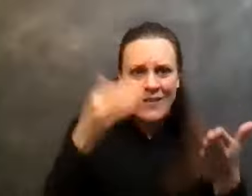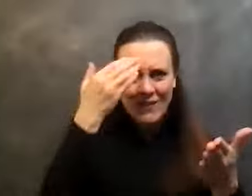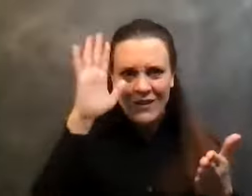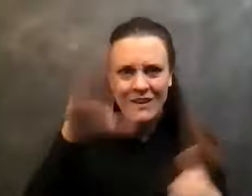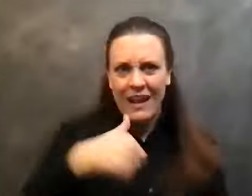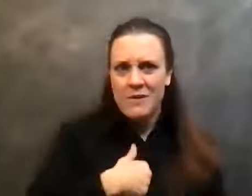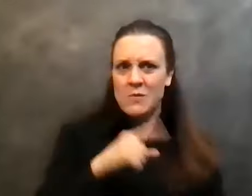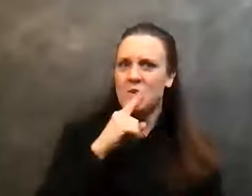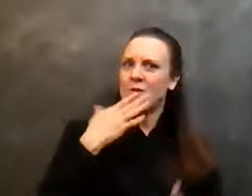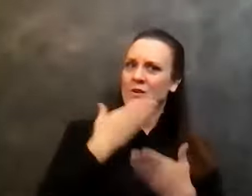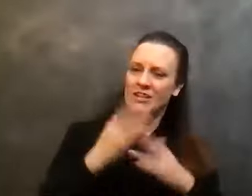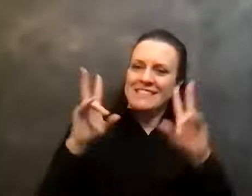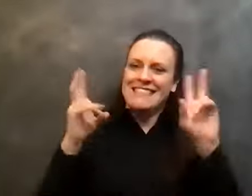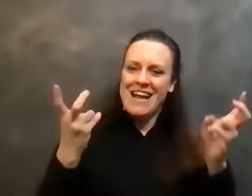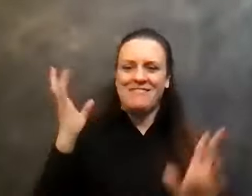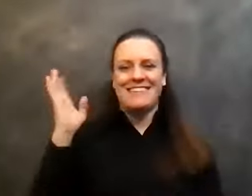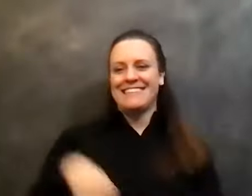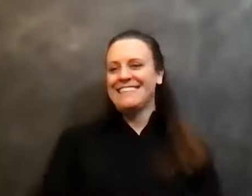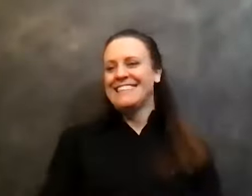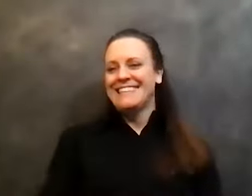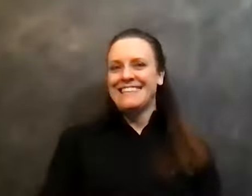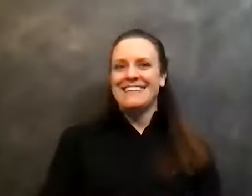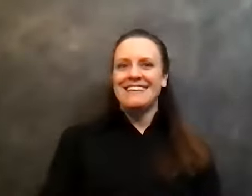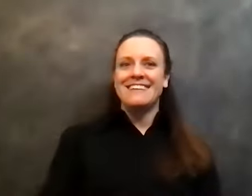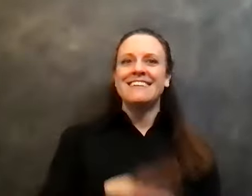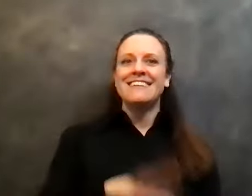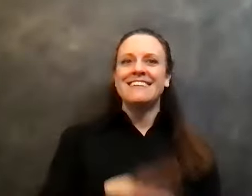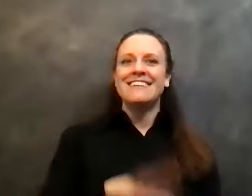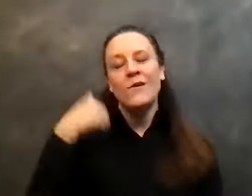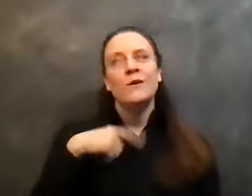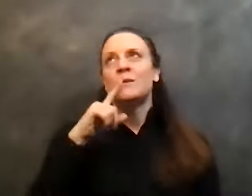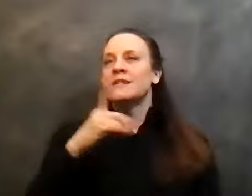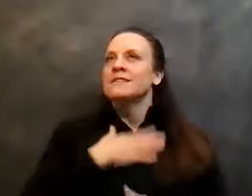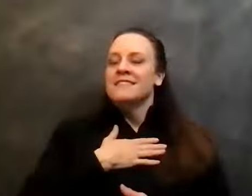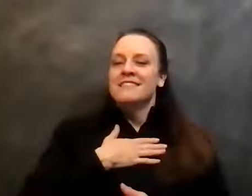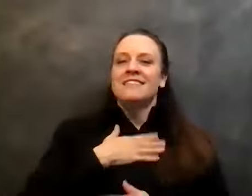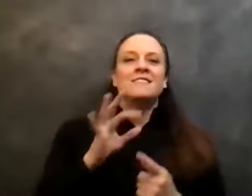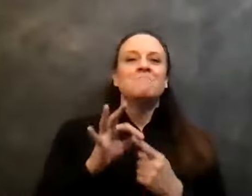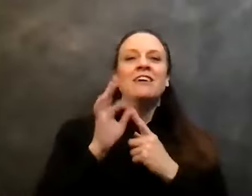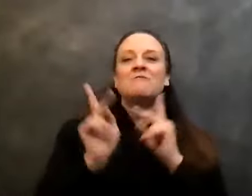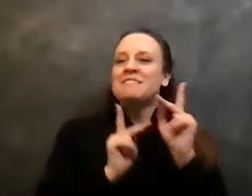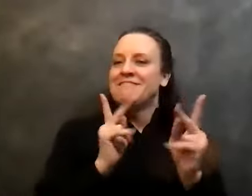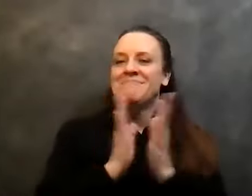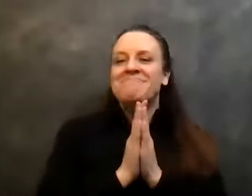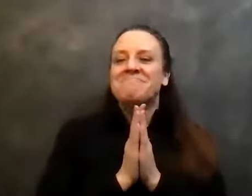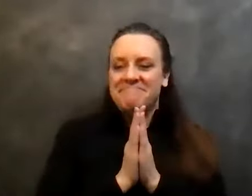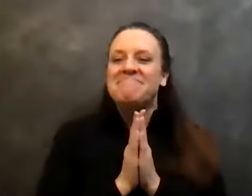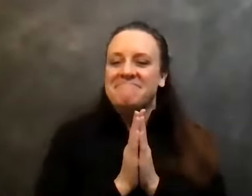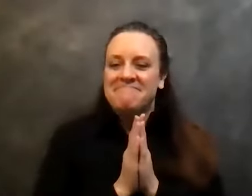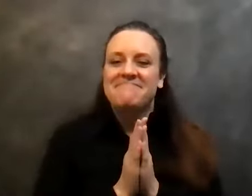really good topic to bring. You know, we really are special people. And I include